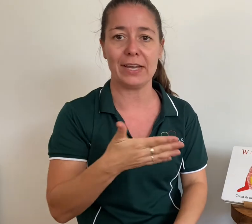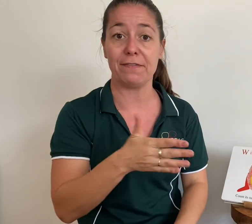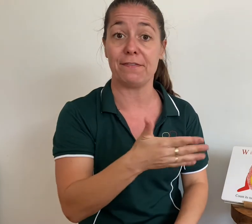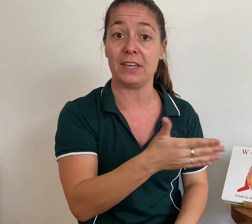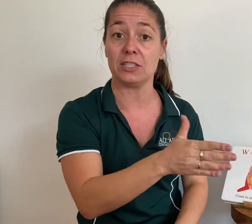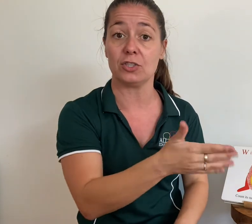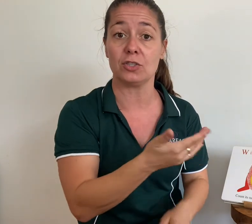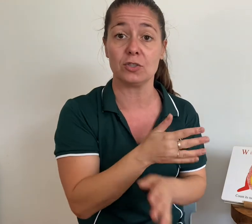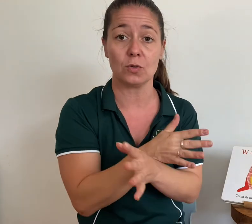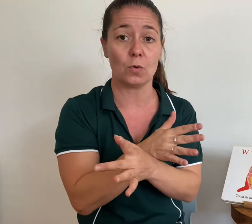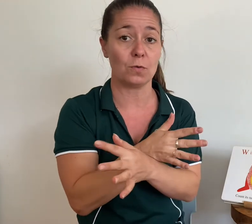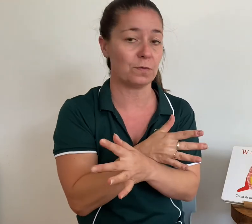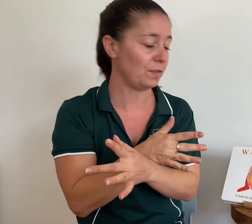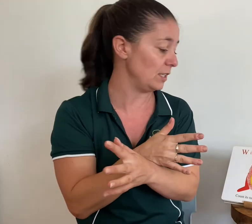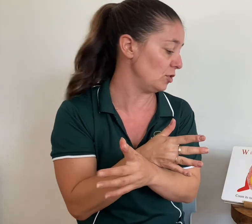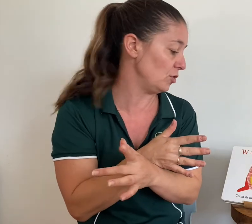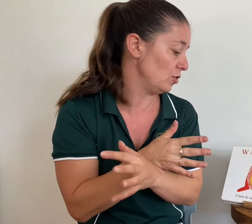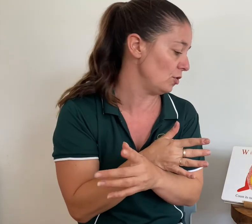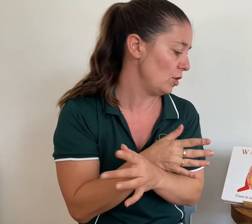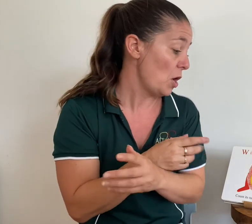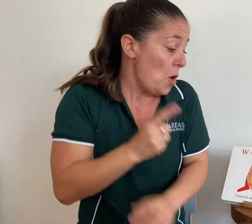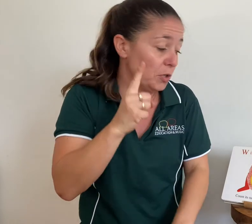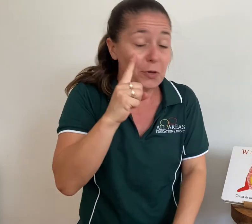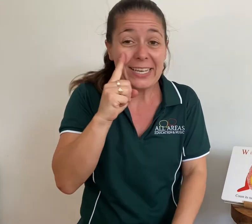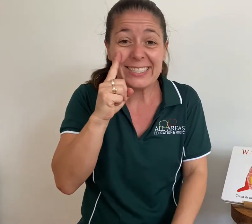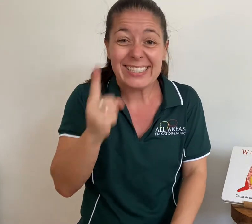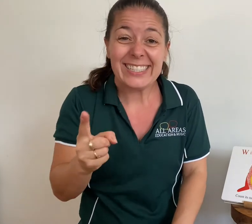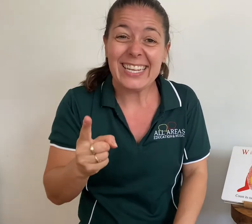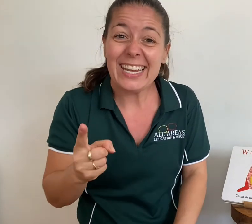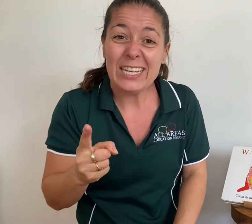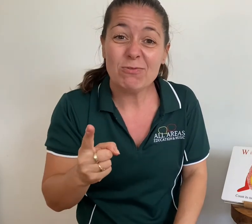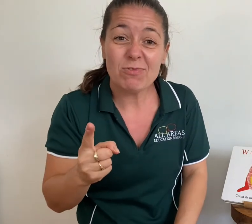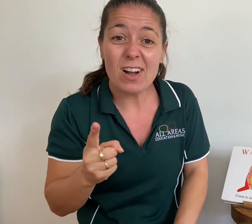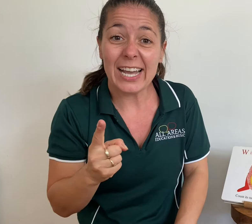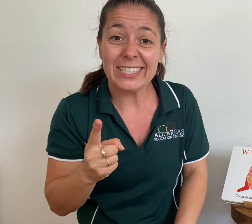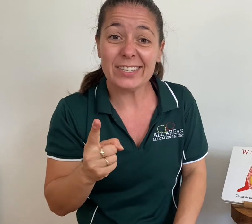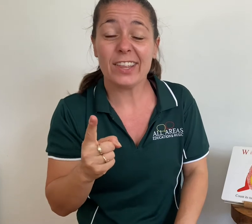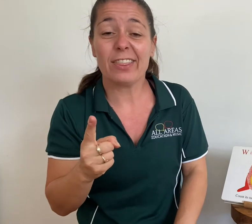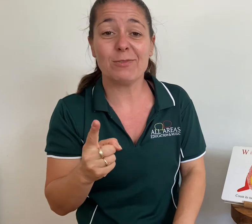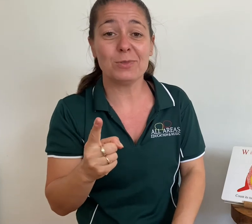fish or fish. You can see right through.